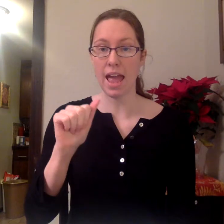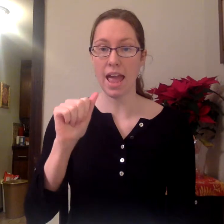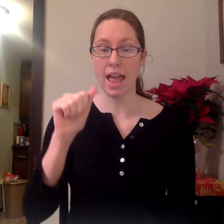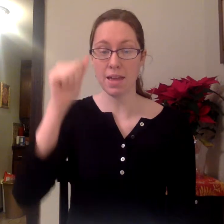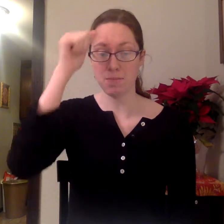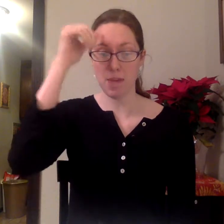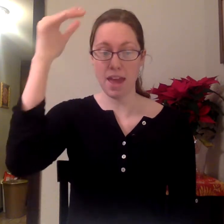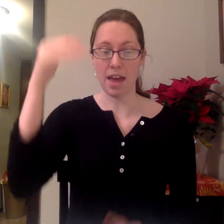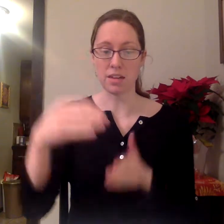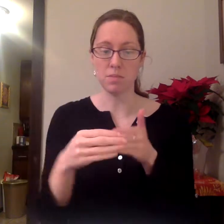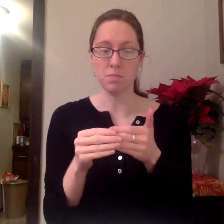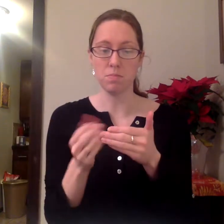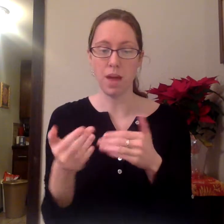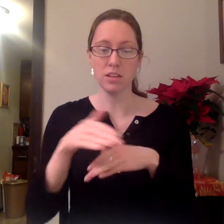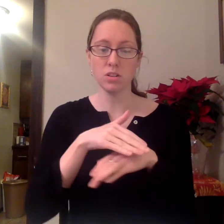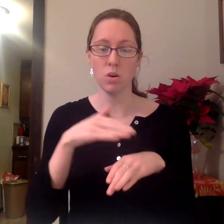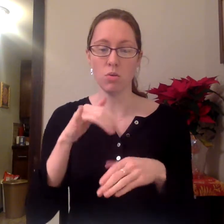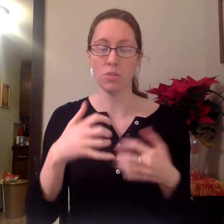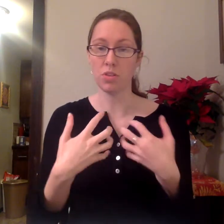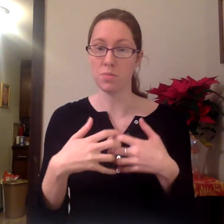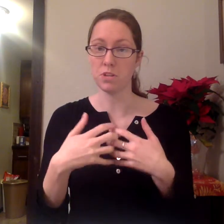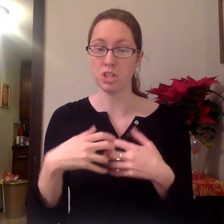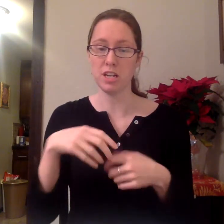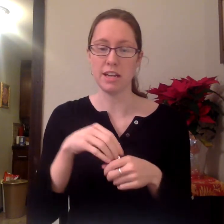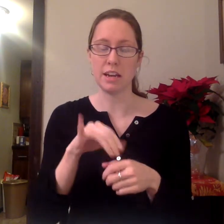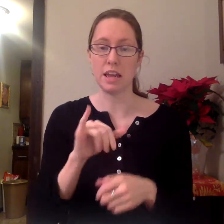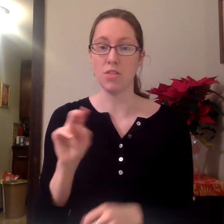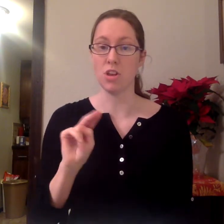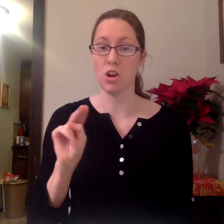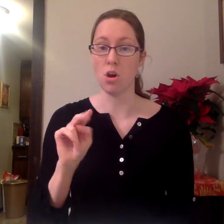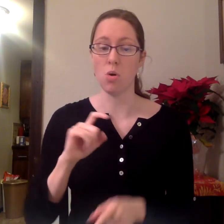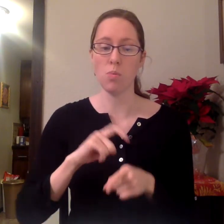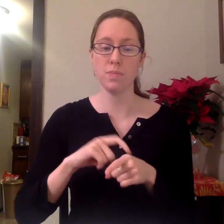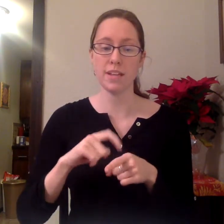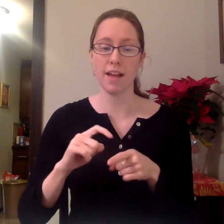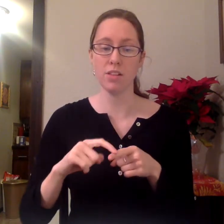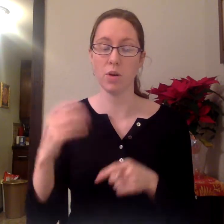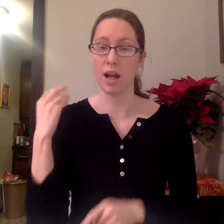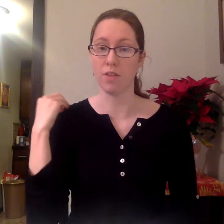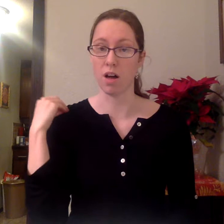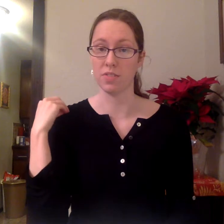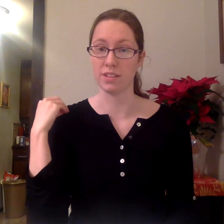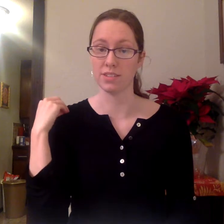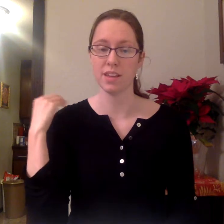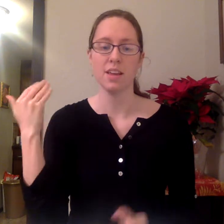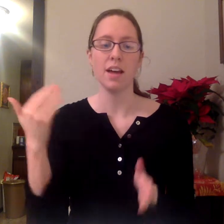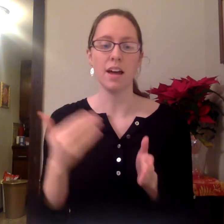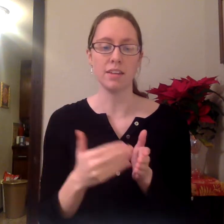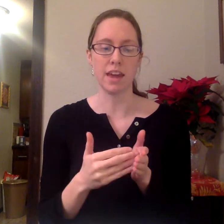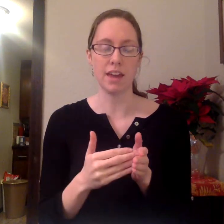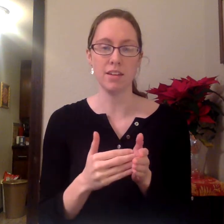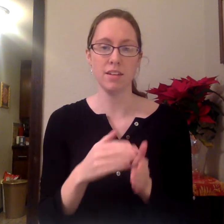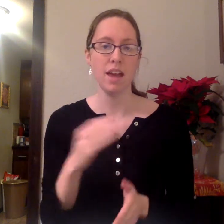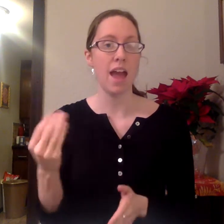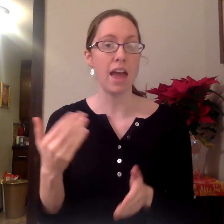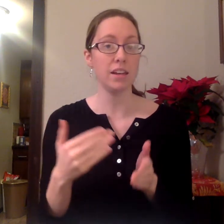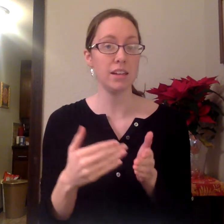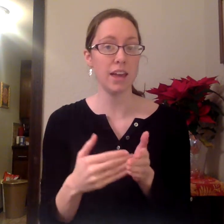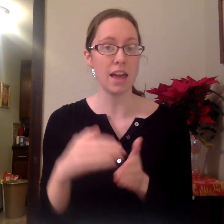A man bent over the machine in the Gnome telegraph office. Again and again,